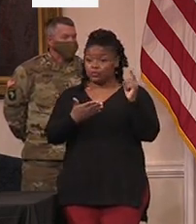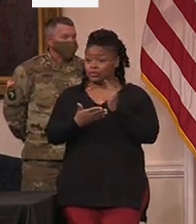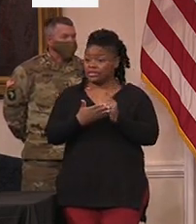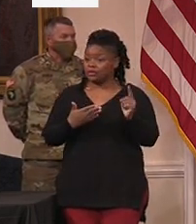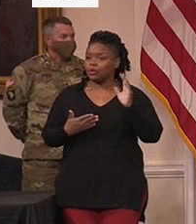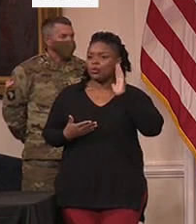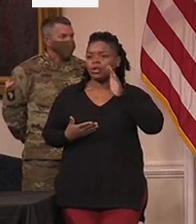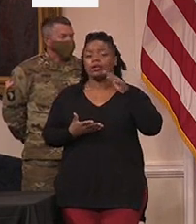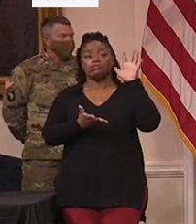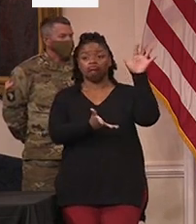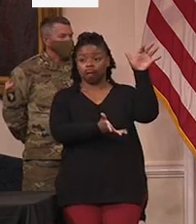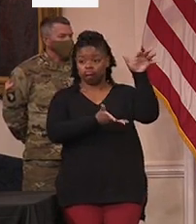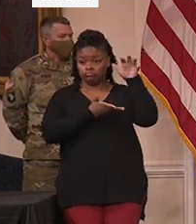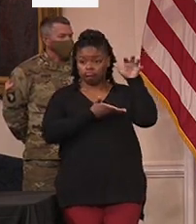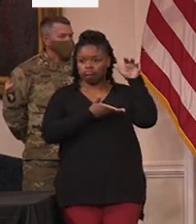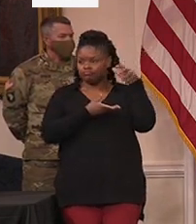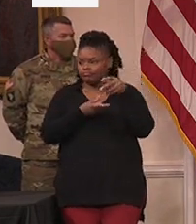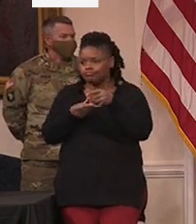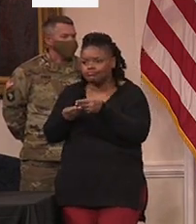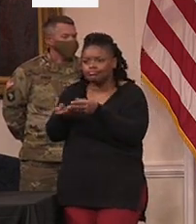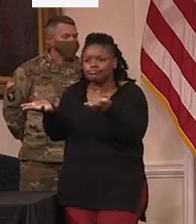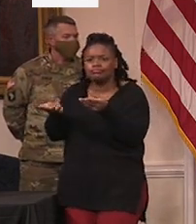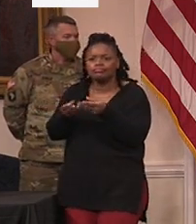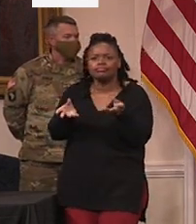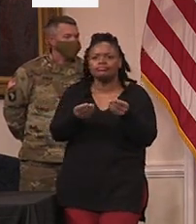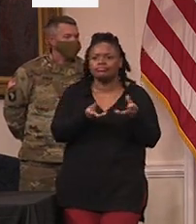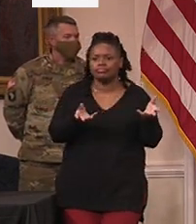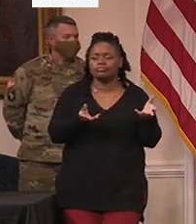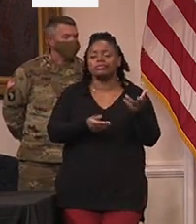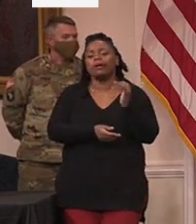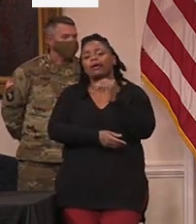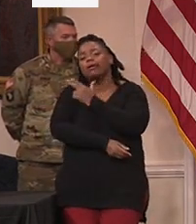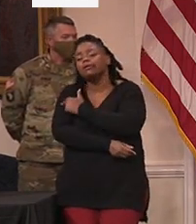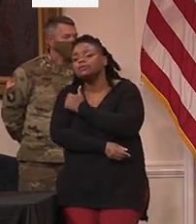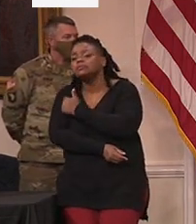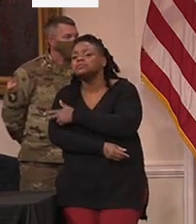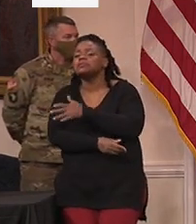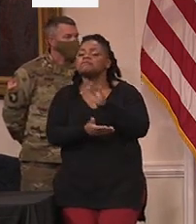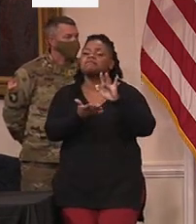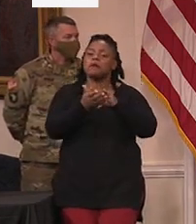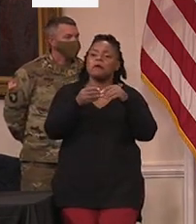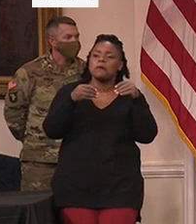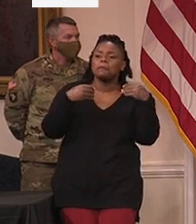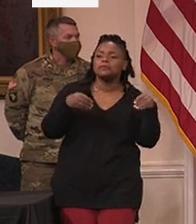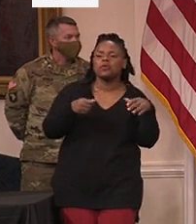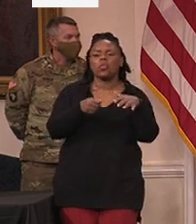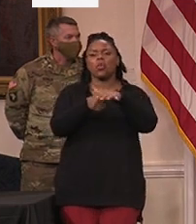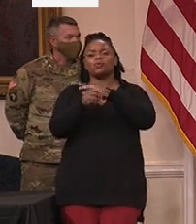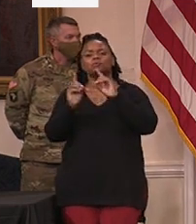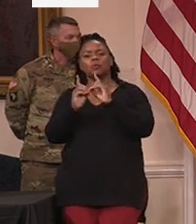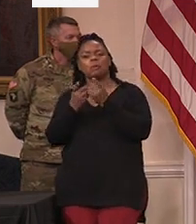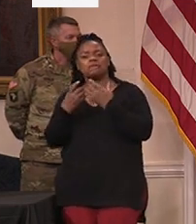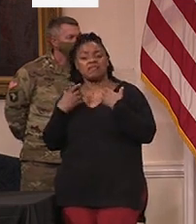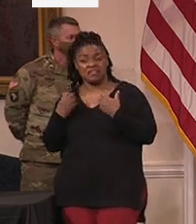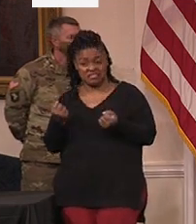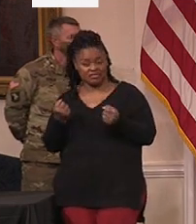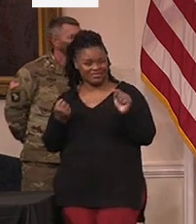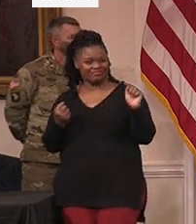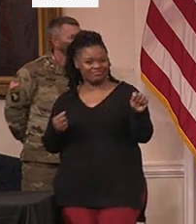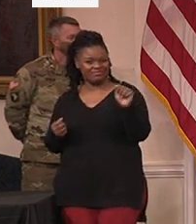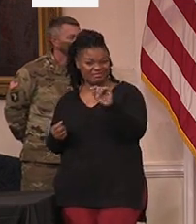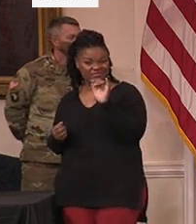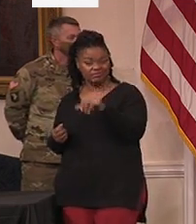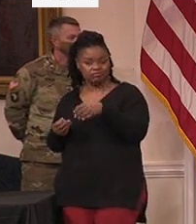vaccines to our hospitals, pharmacies, local health departments and to all the other vaccinators across the state based on need